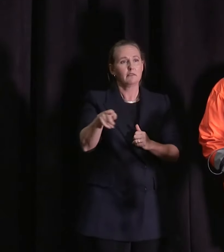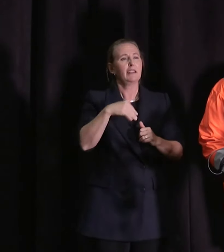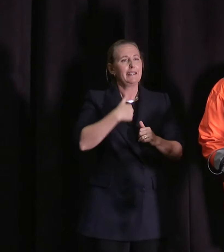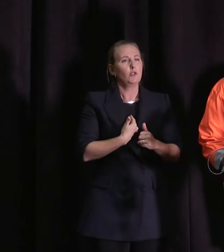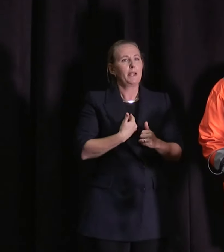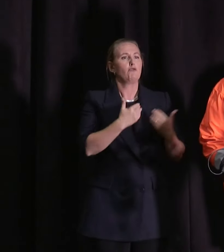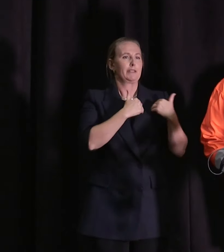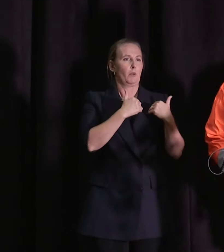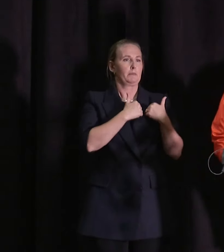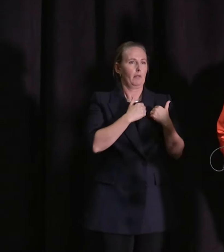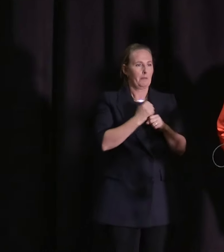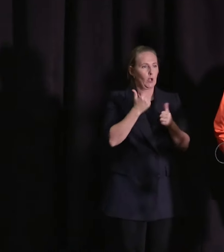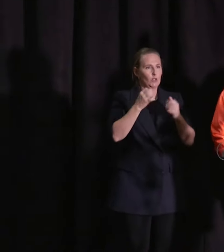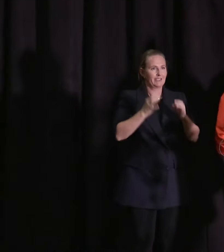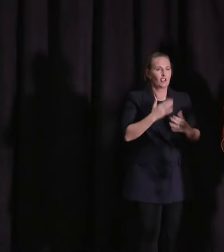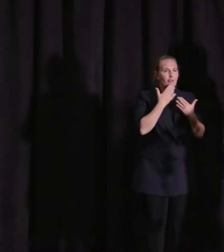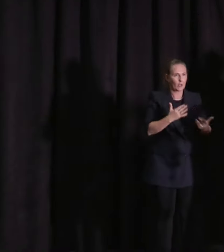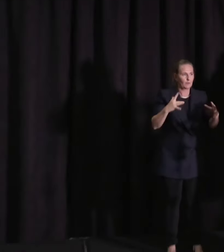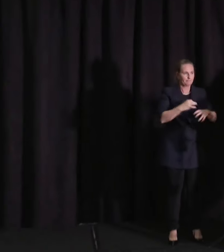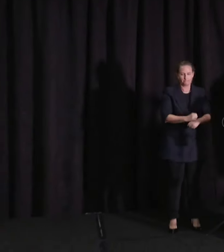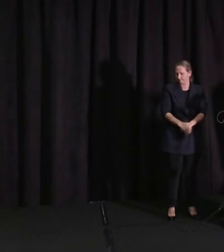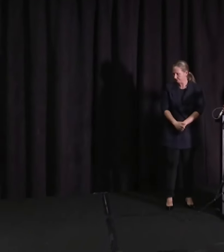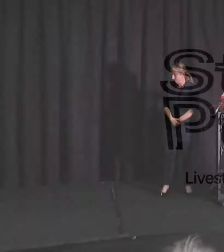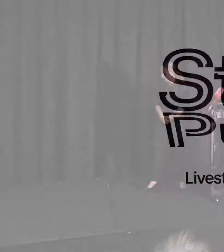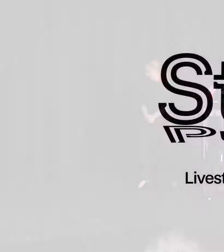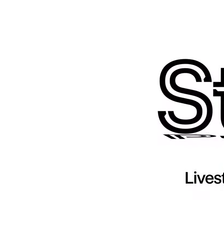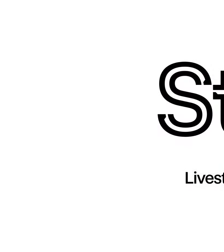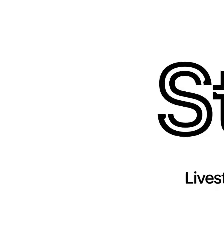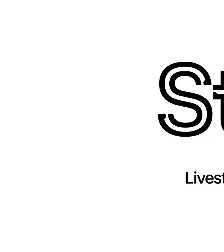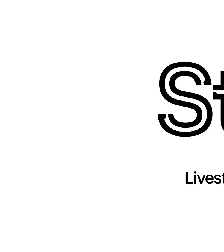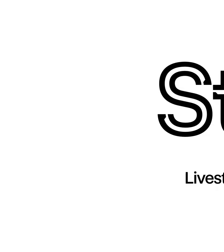decisions that they're taking. Thanks, everybody. Thank you.